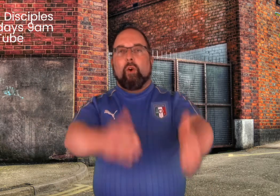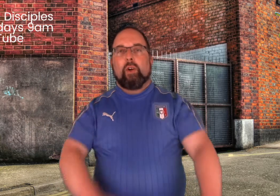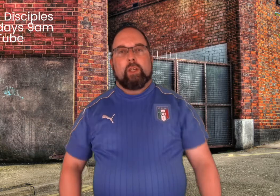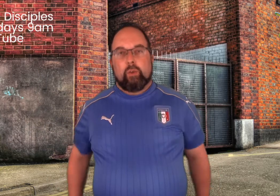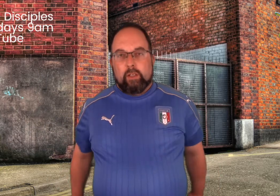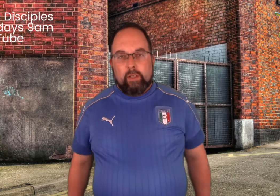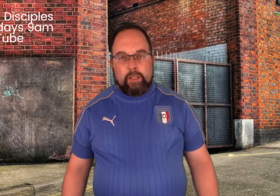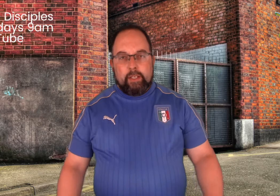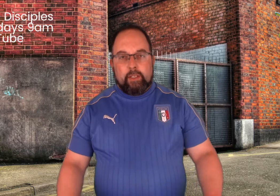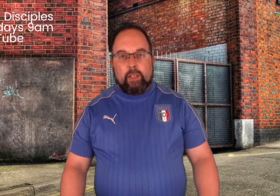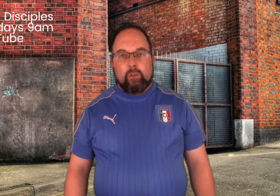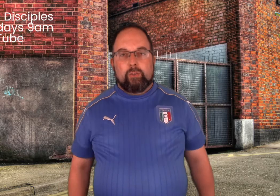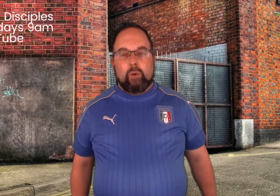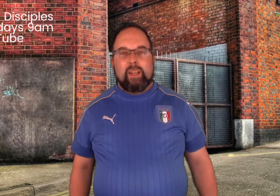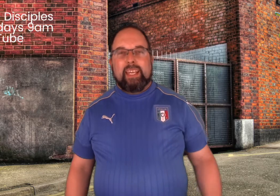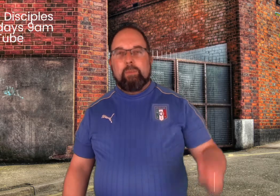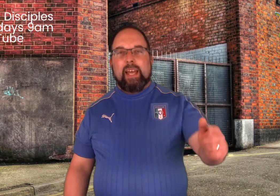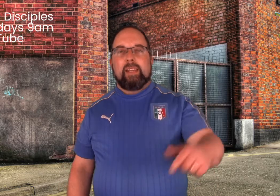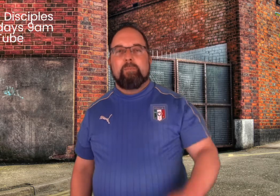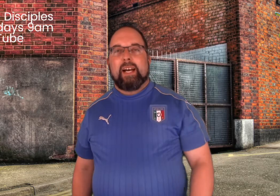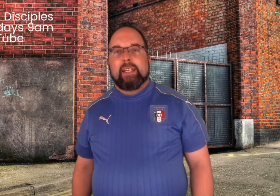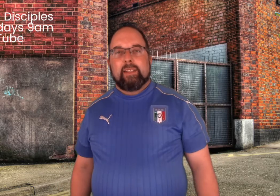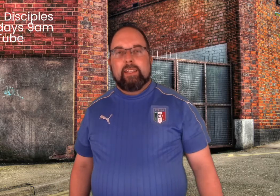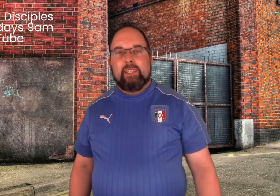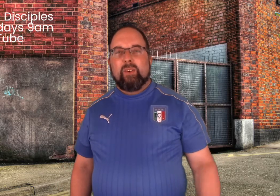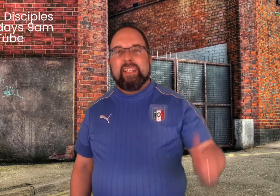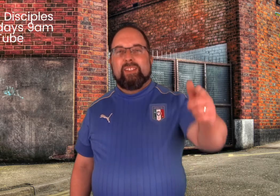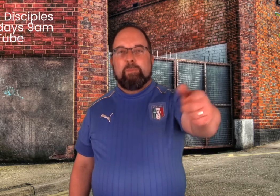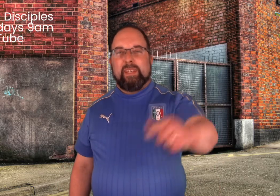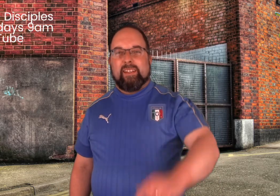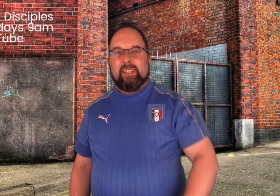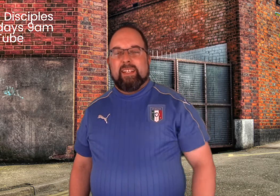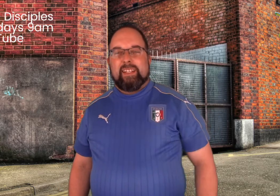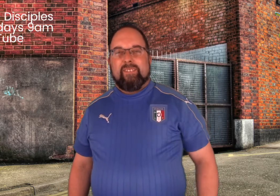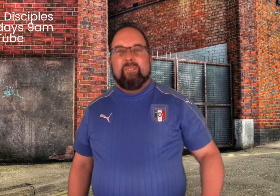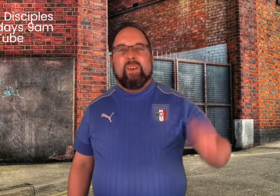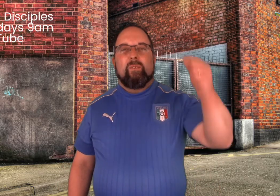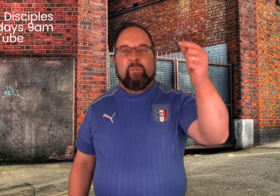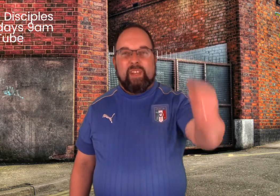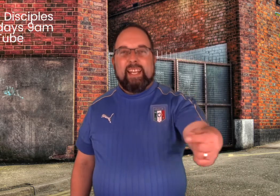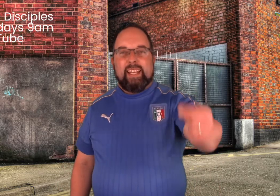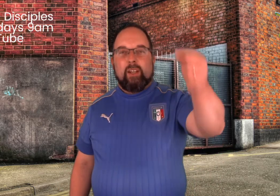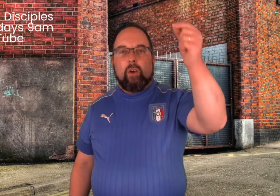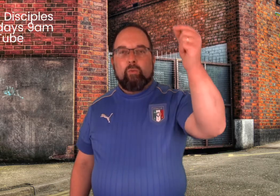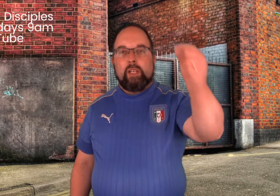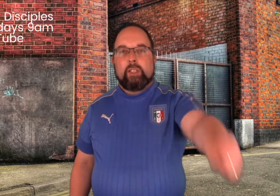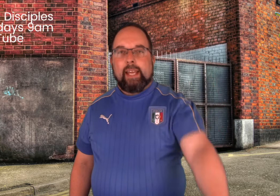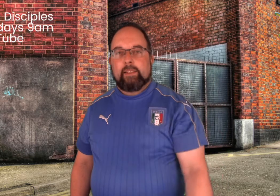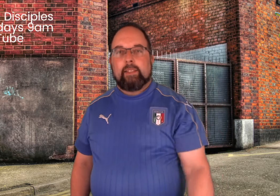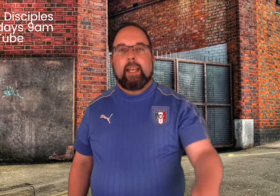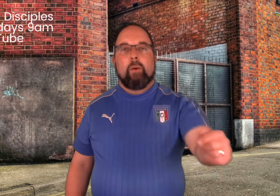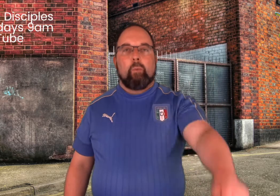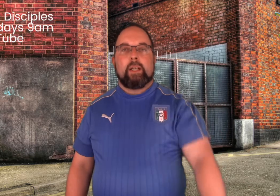you, you know. So keep that in mind. You don't need to be feeling rejected and unwanted,